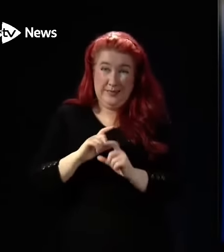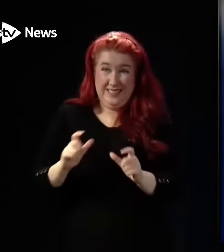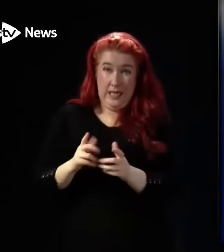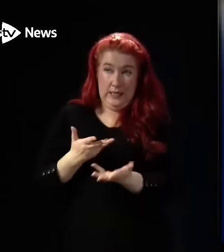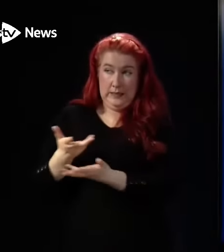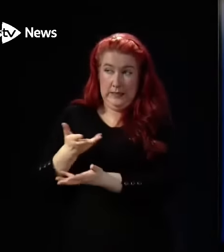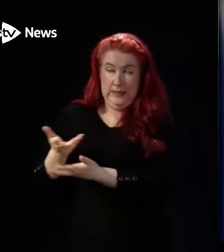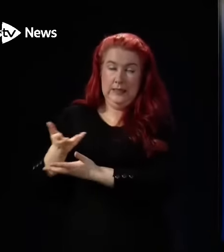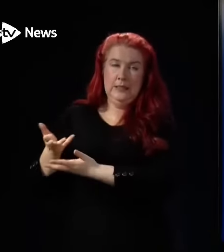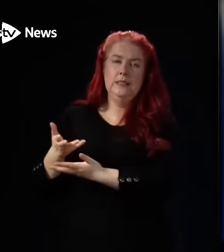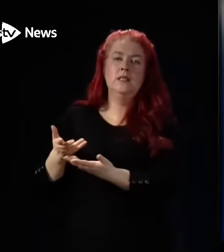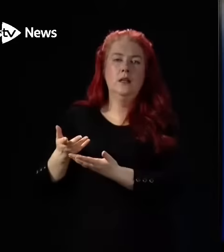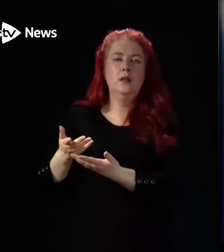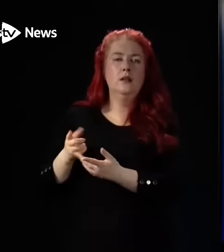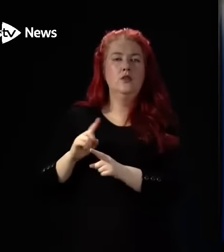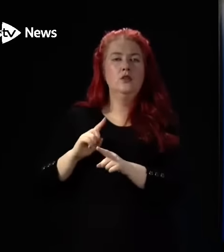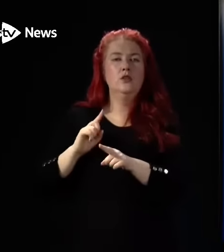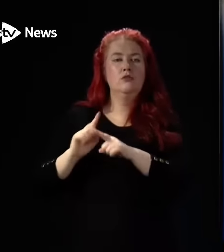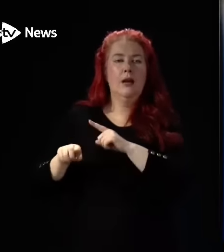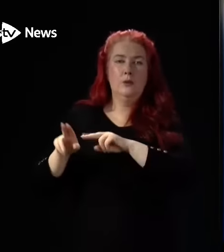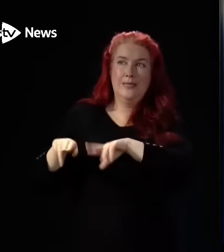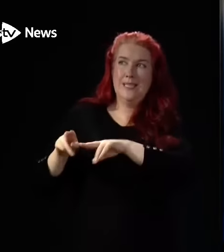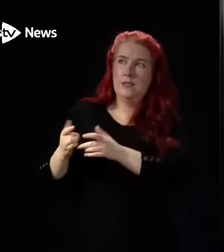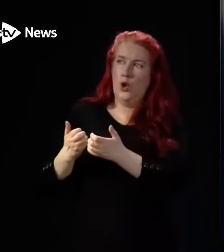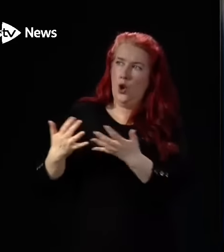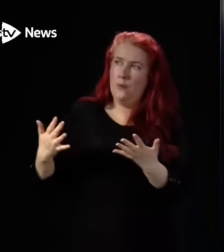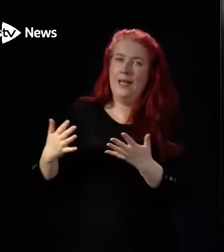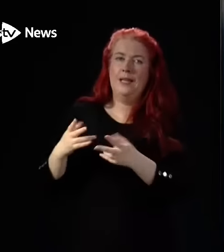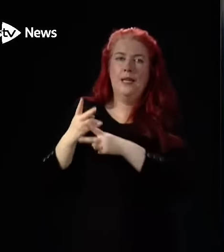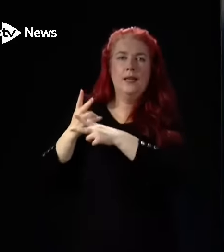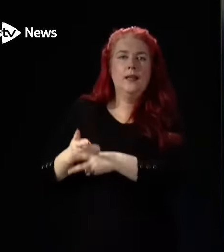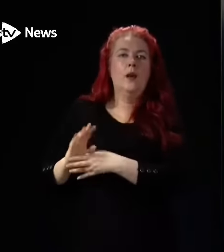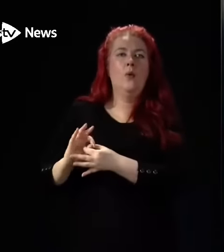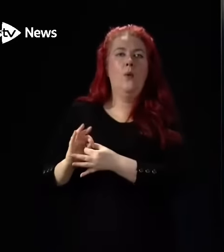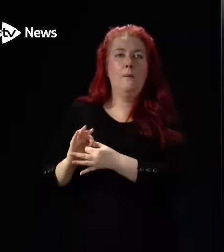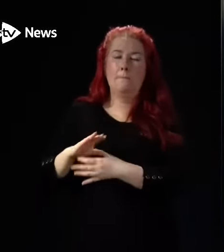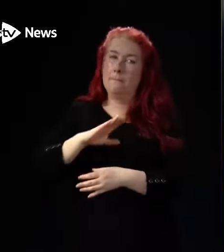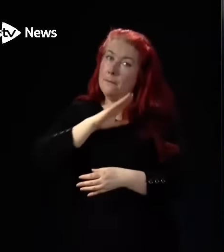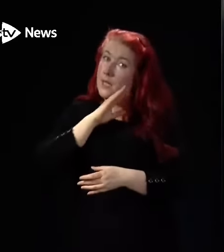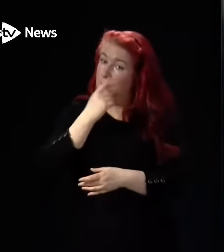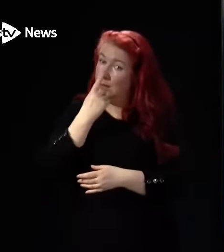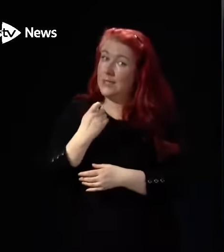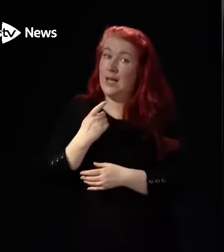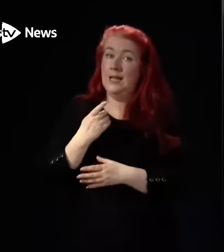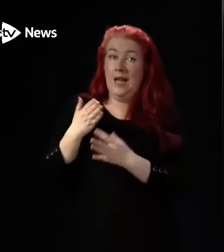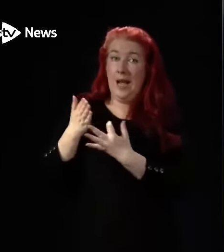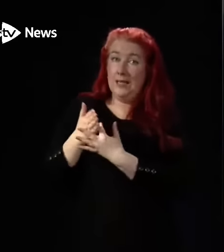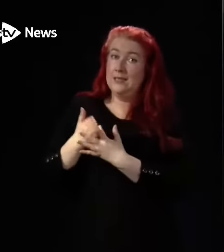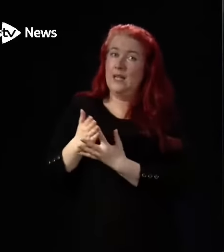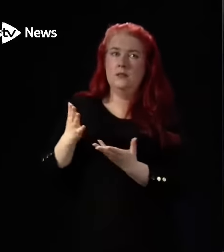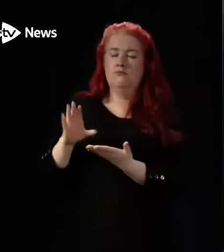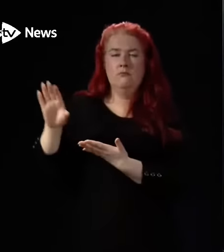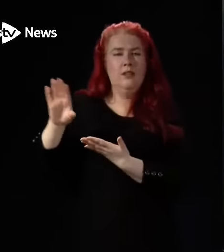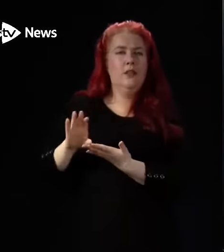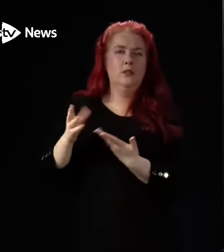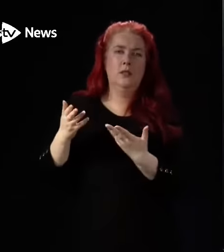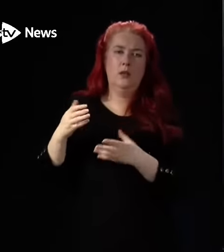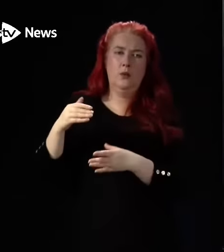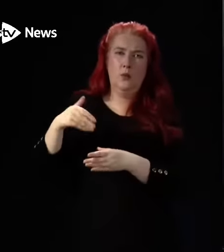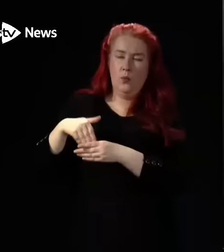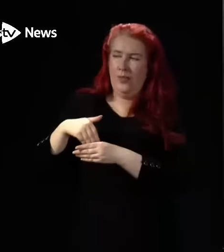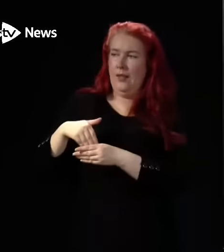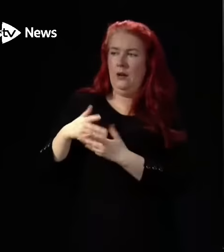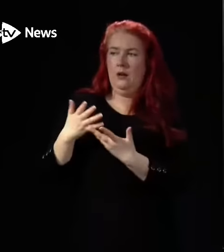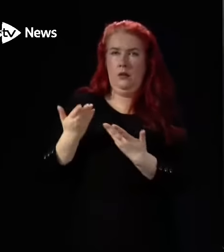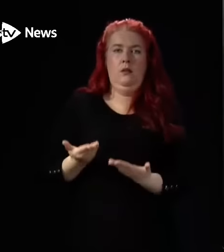trying to assess how many care home beds we can access. The funding for that will come from within existing resources. But of